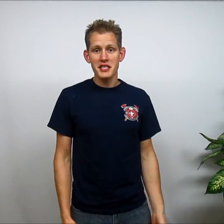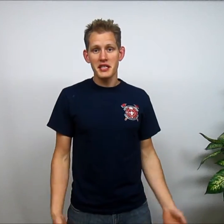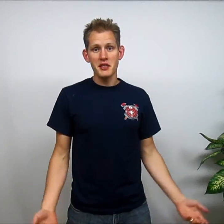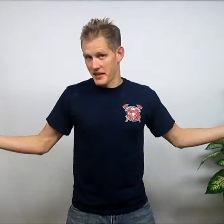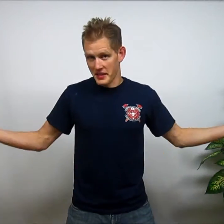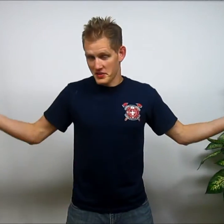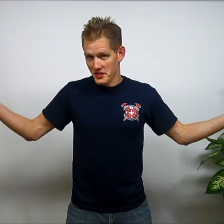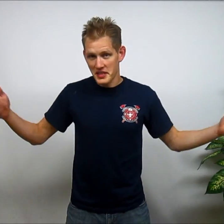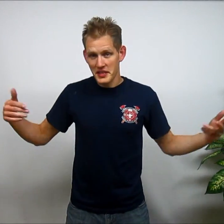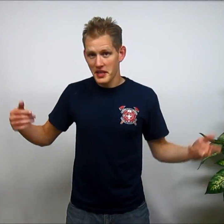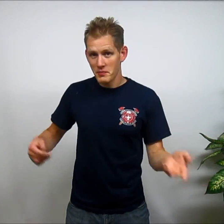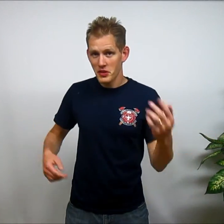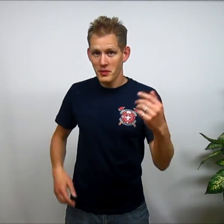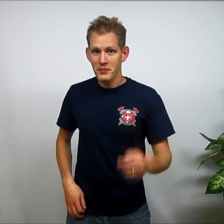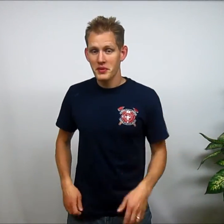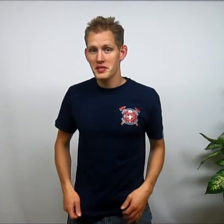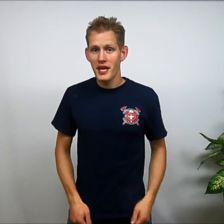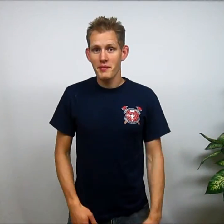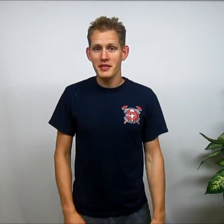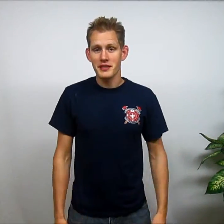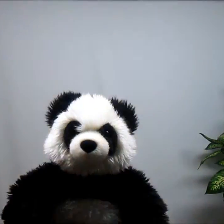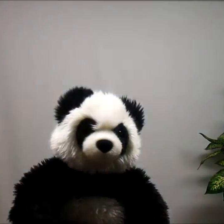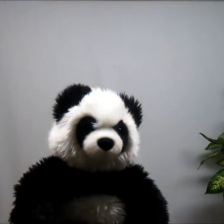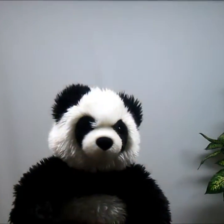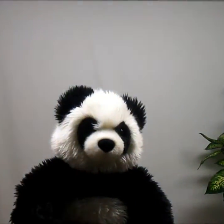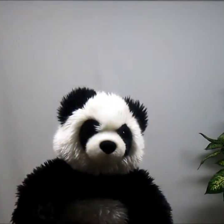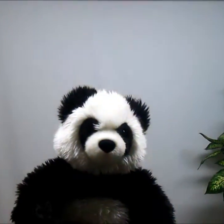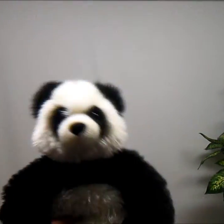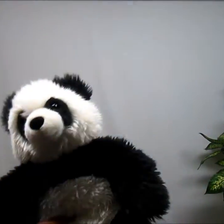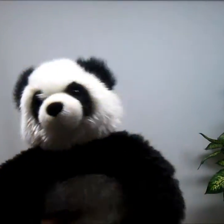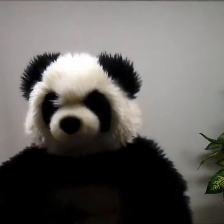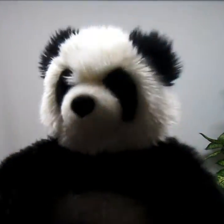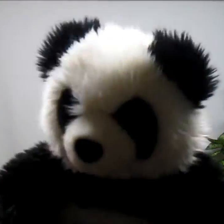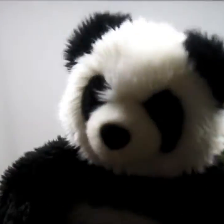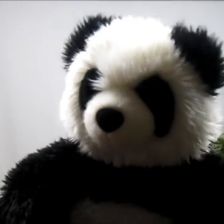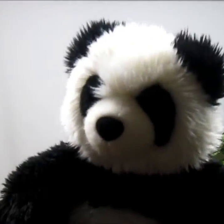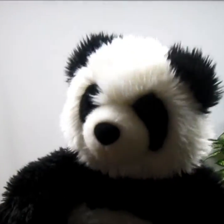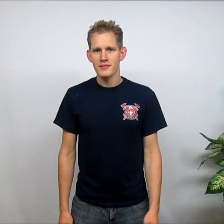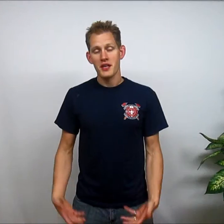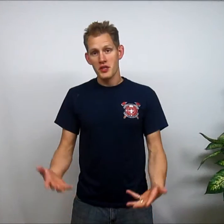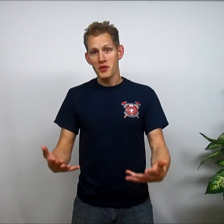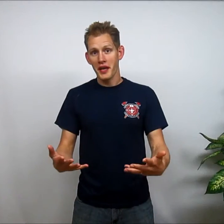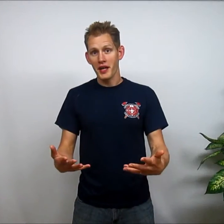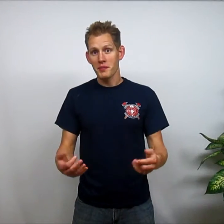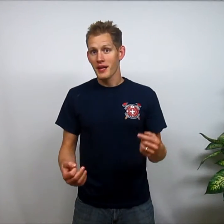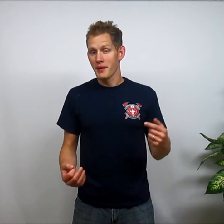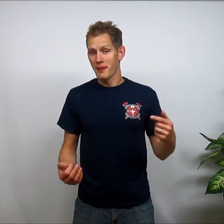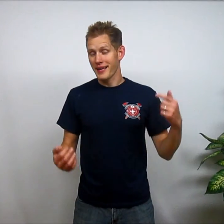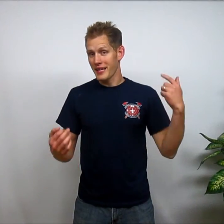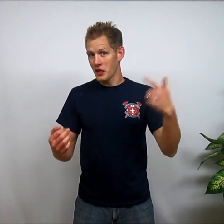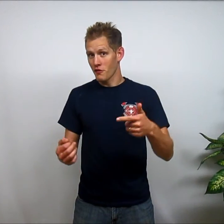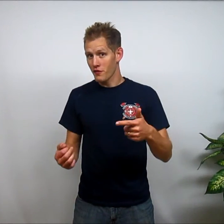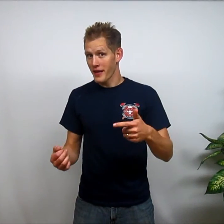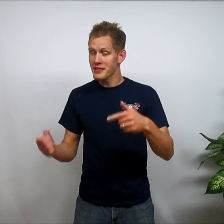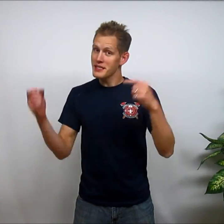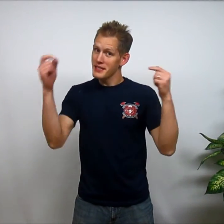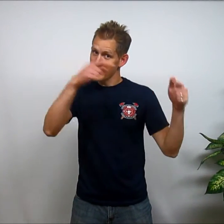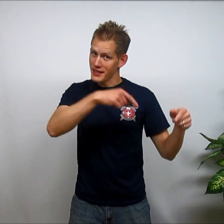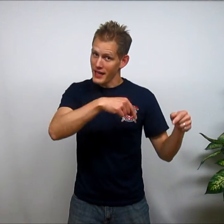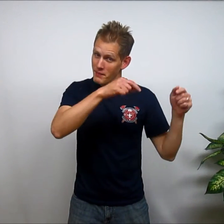a little, interesting little blurb, or segment. Okay, so how do I help? You can help, by getting your friends, to like